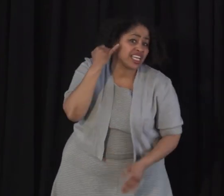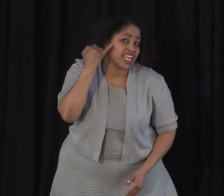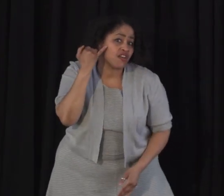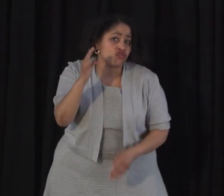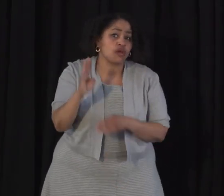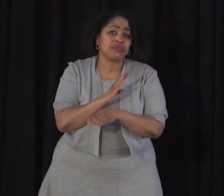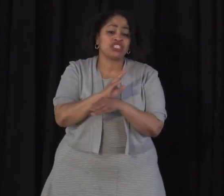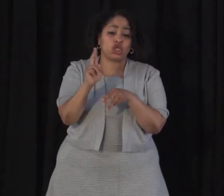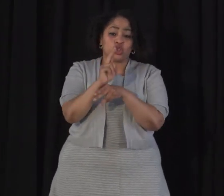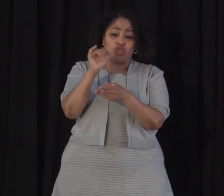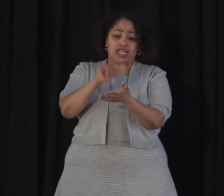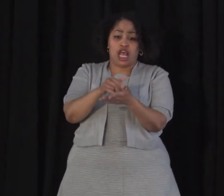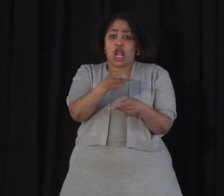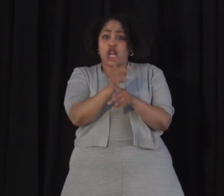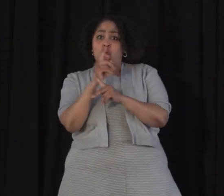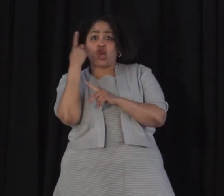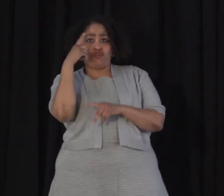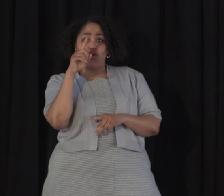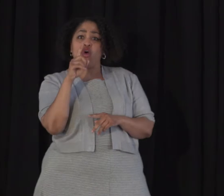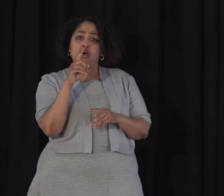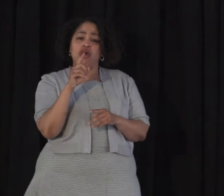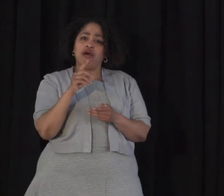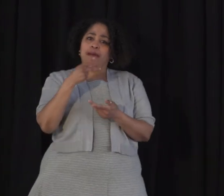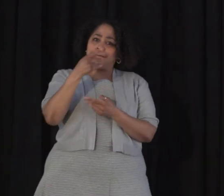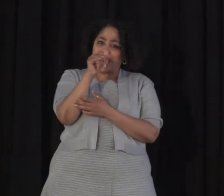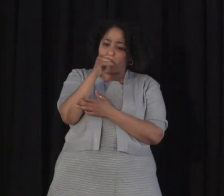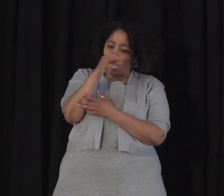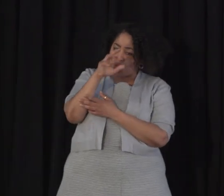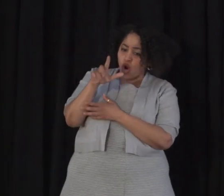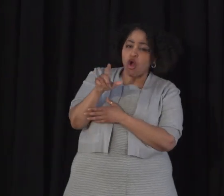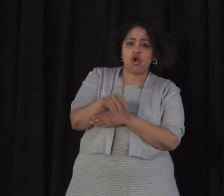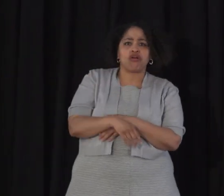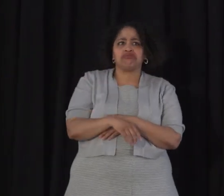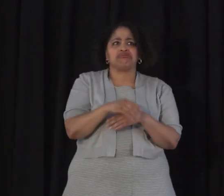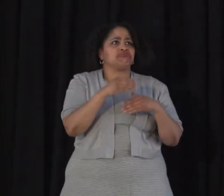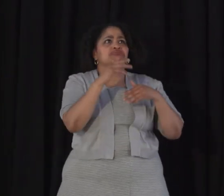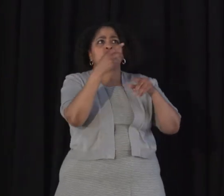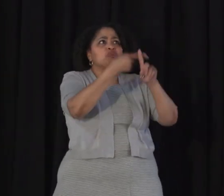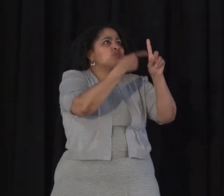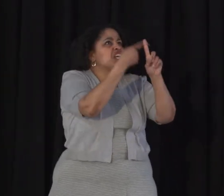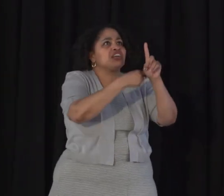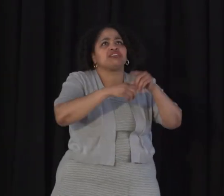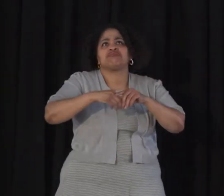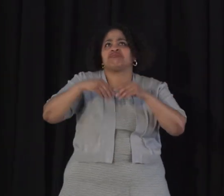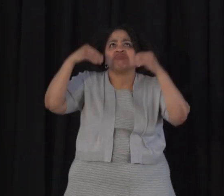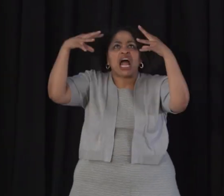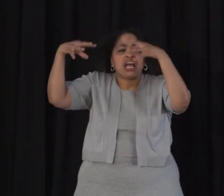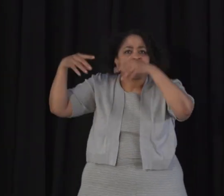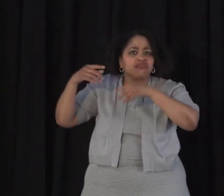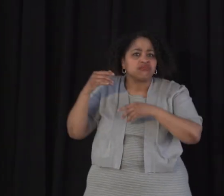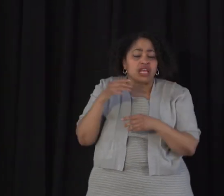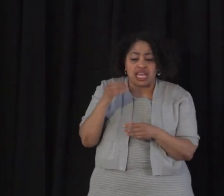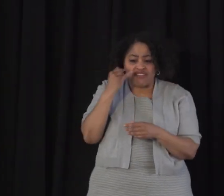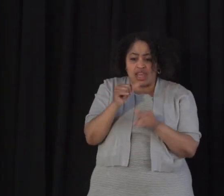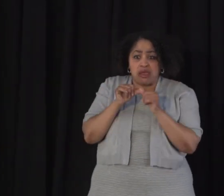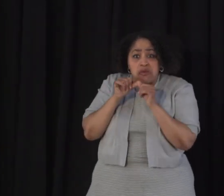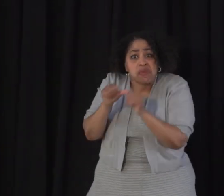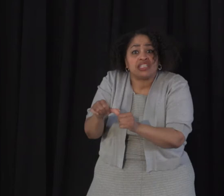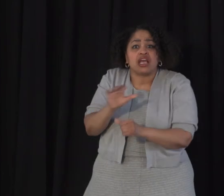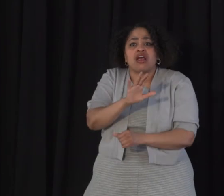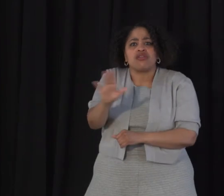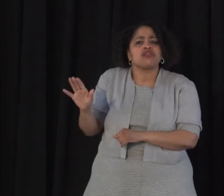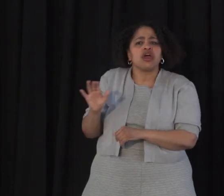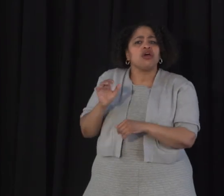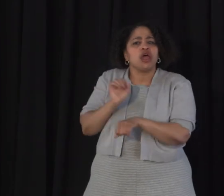use the loan for payroll, mortgage, interest, rent, and utility costs, and if they maintain their employment and compensation